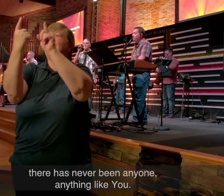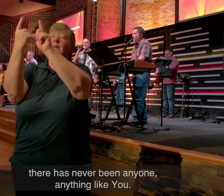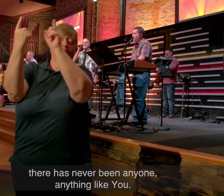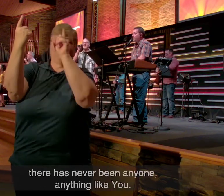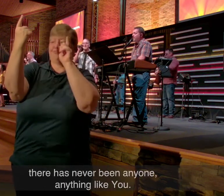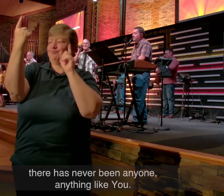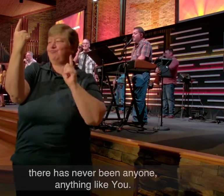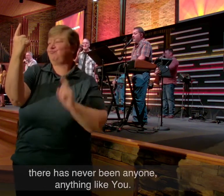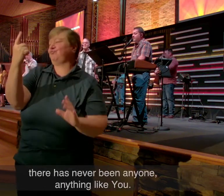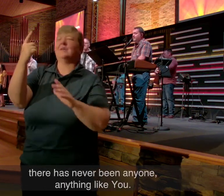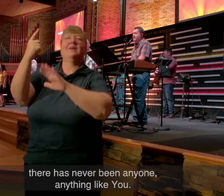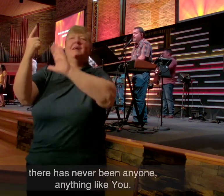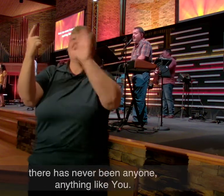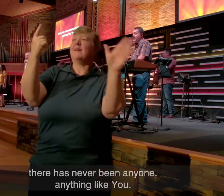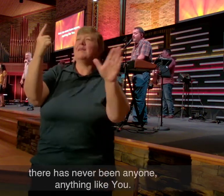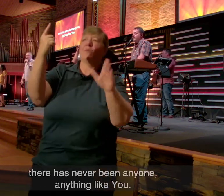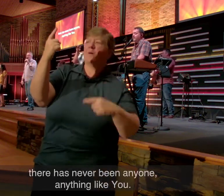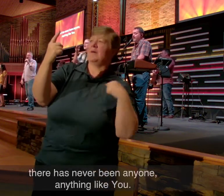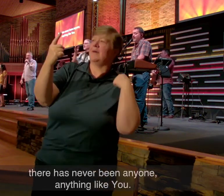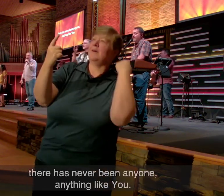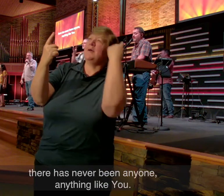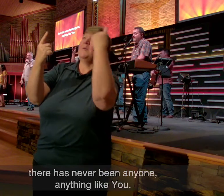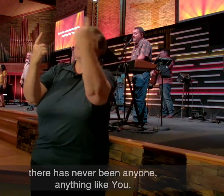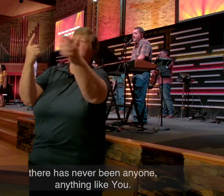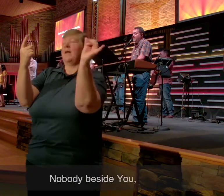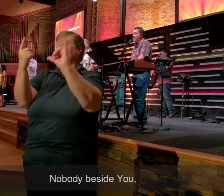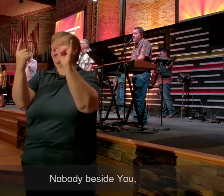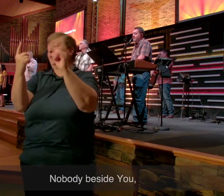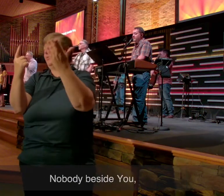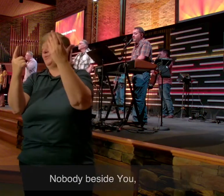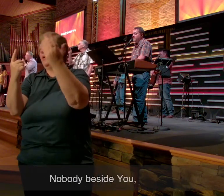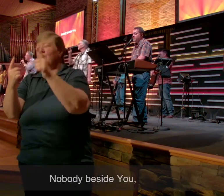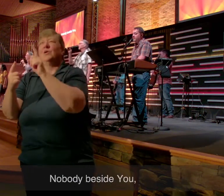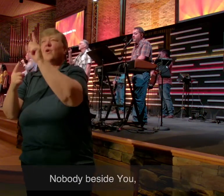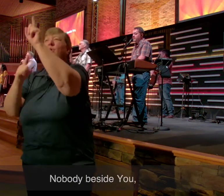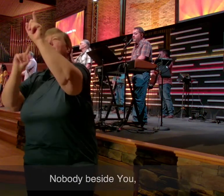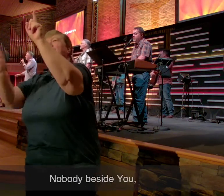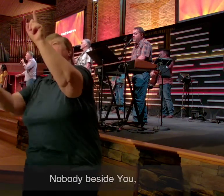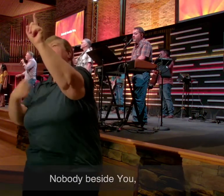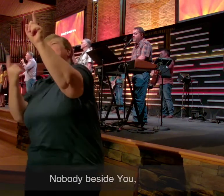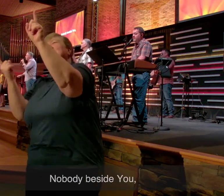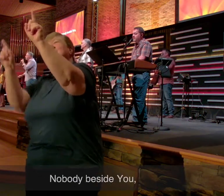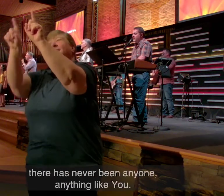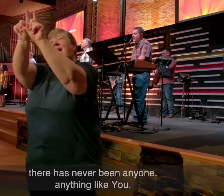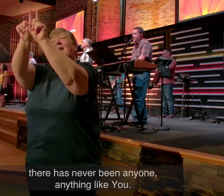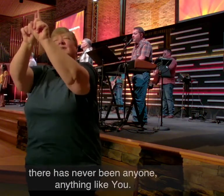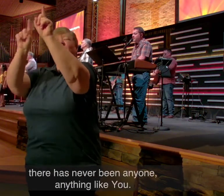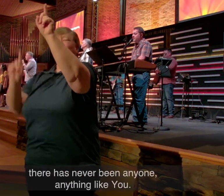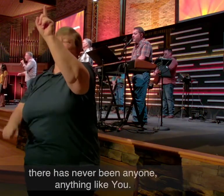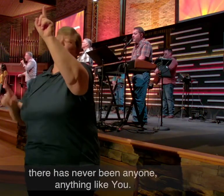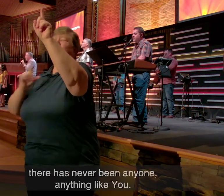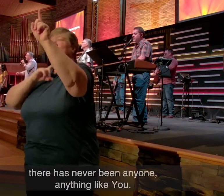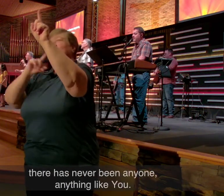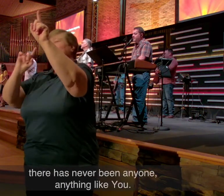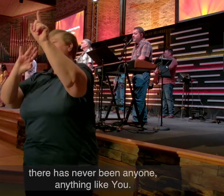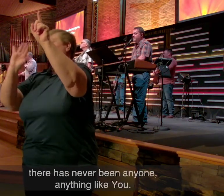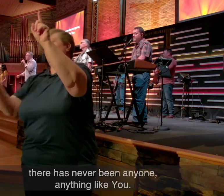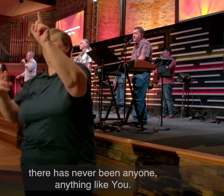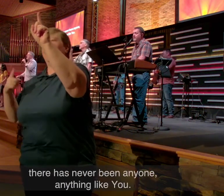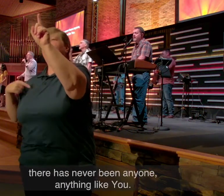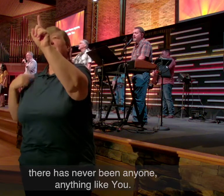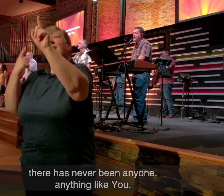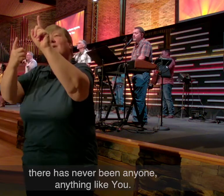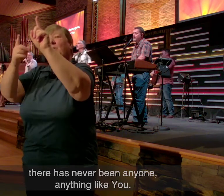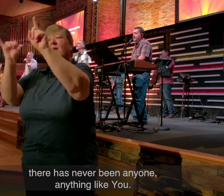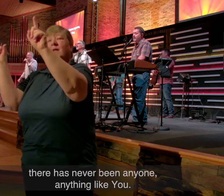There has never been anyone, anything like you Nobody beside you There has never been